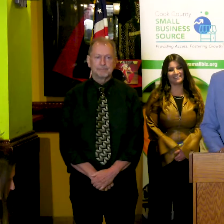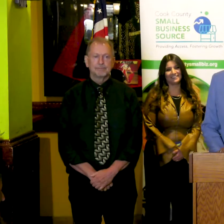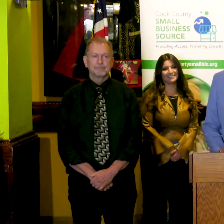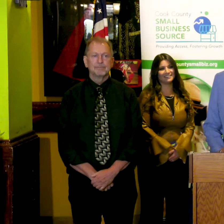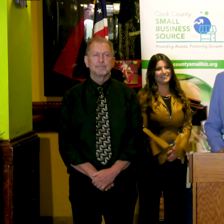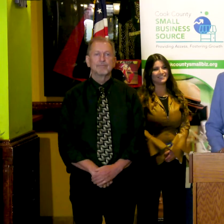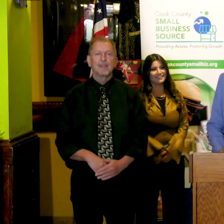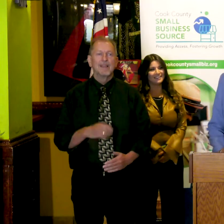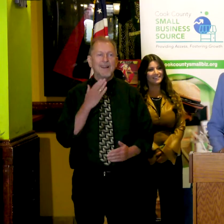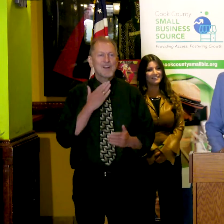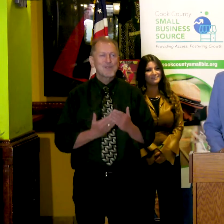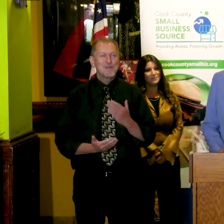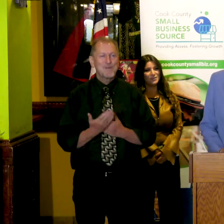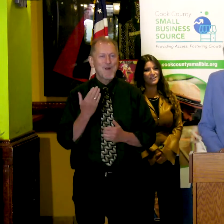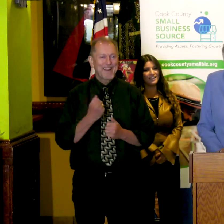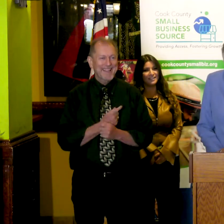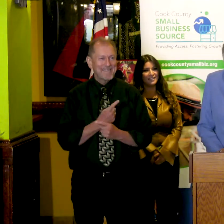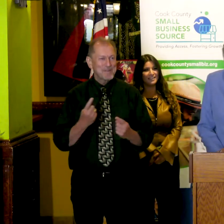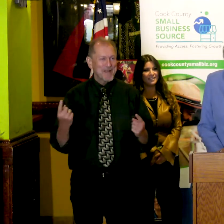Good morning everybody.